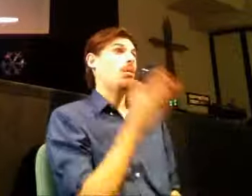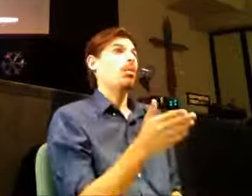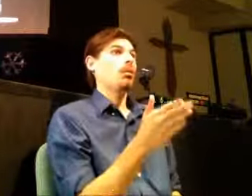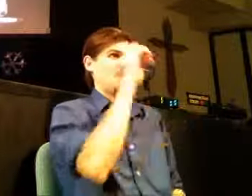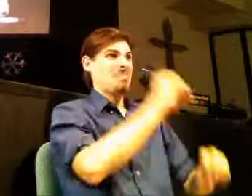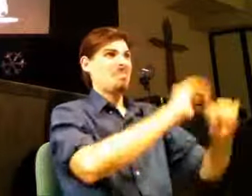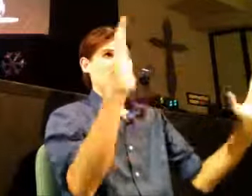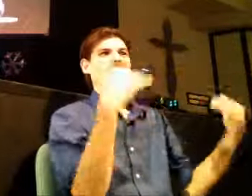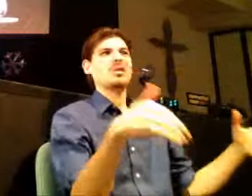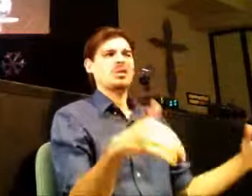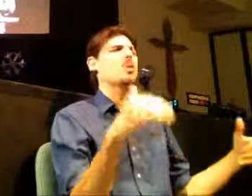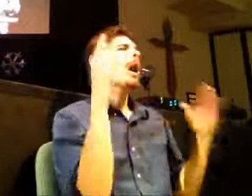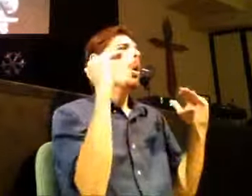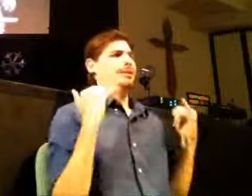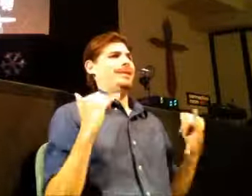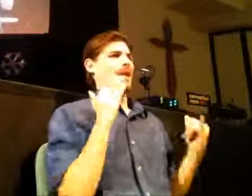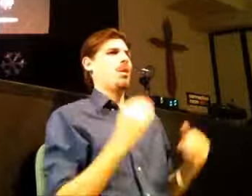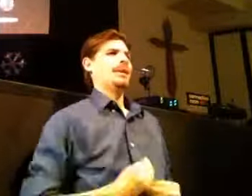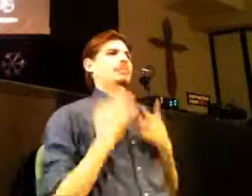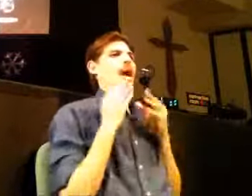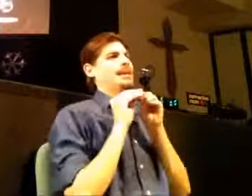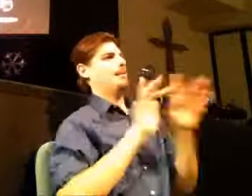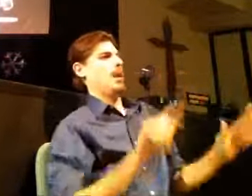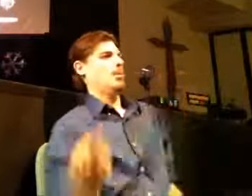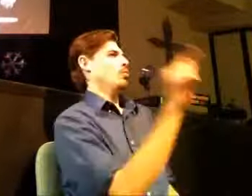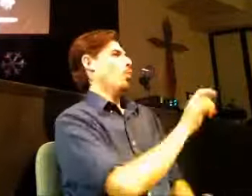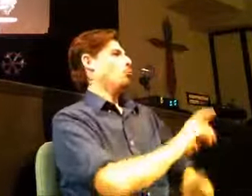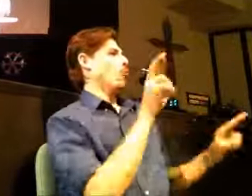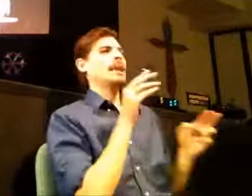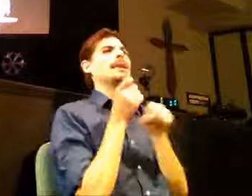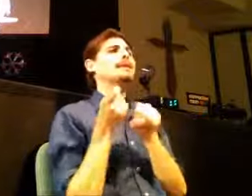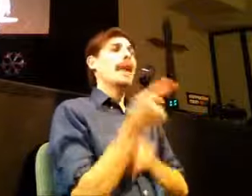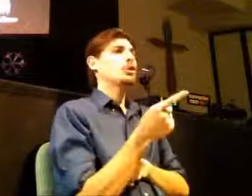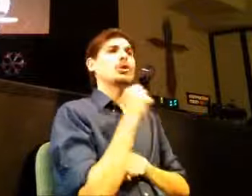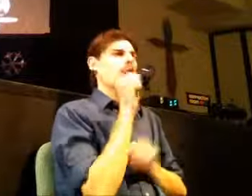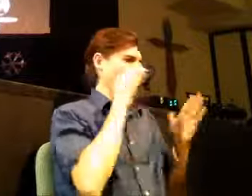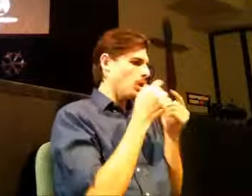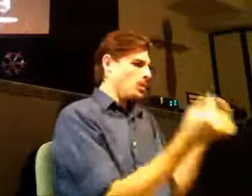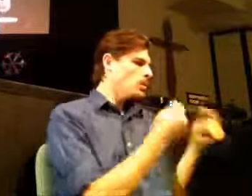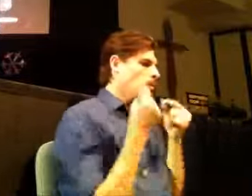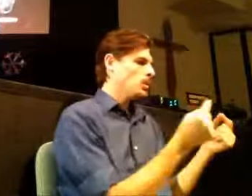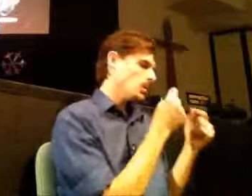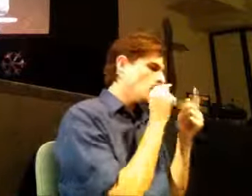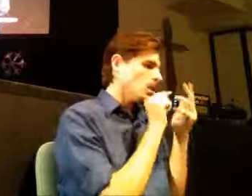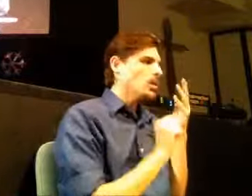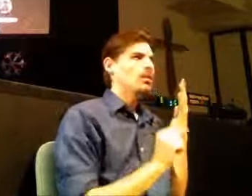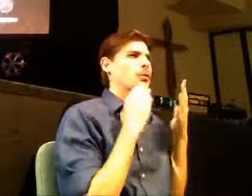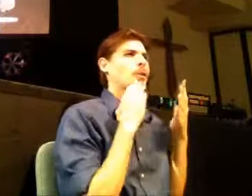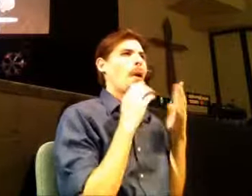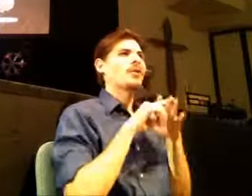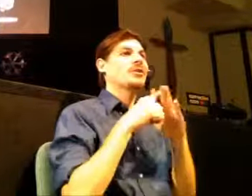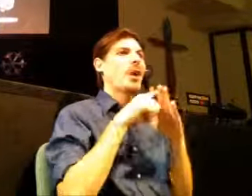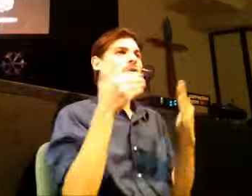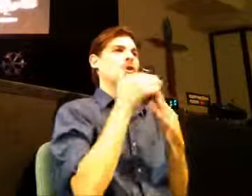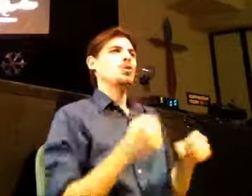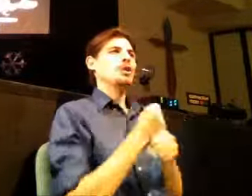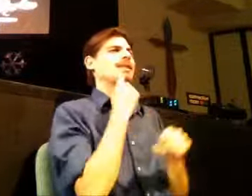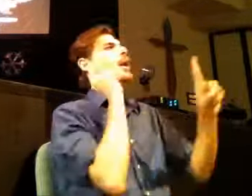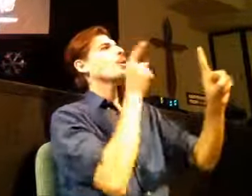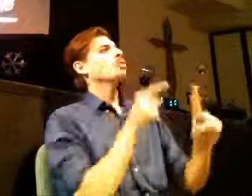it will inspire you in some way to go into this next year not focus on all the things that need to be done because we start off this time of year and now I think about this is the year I'm to get the backyard done you this is the year I'm